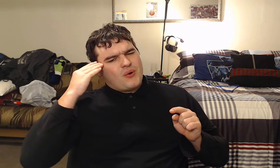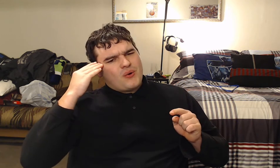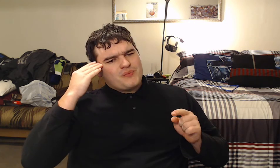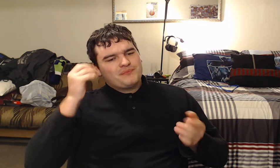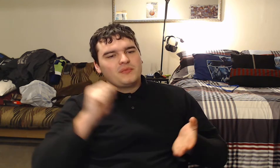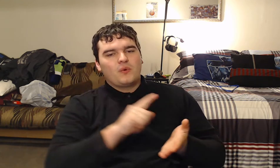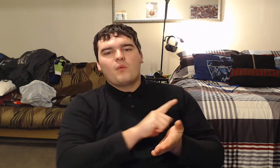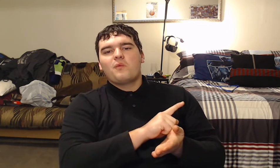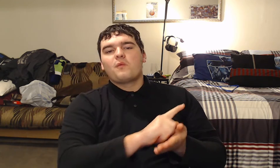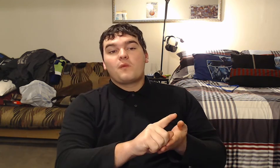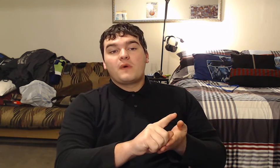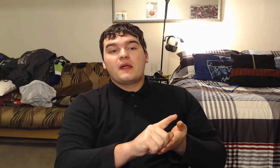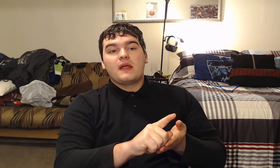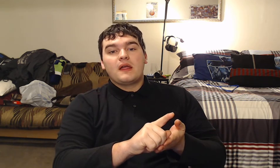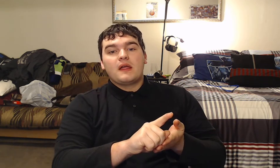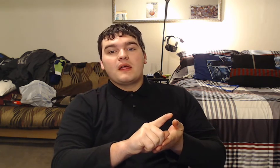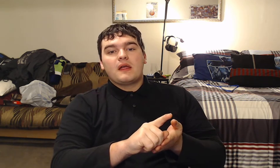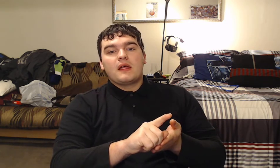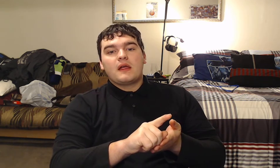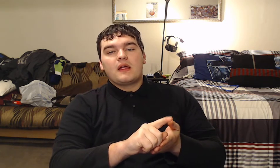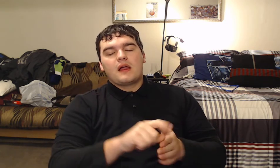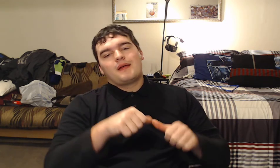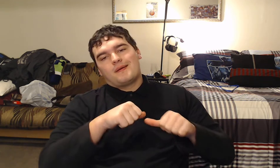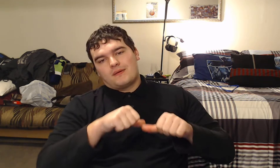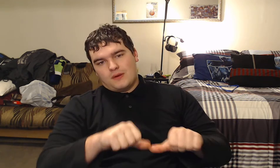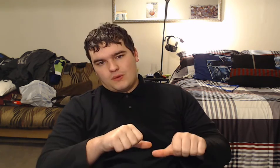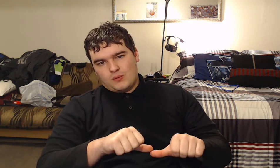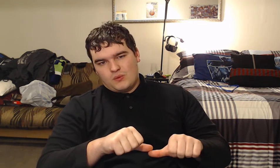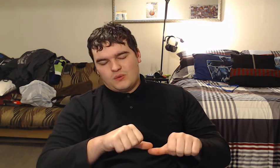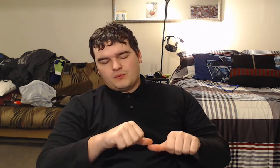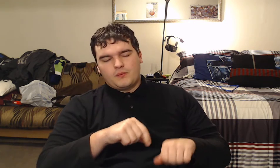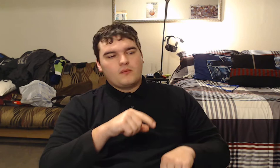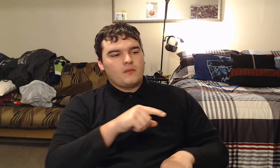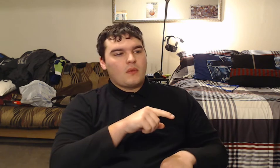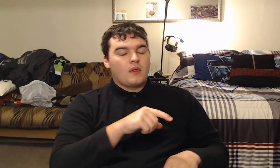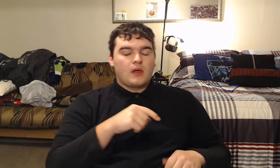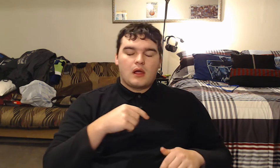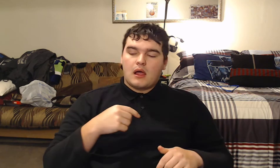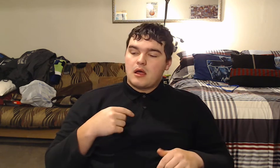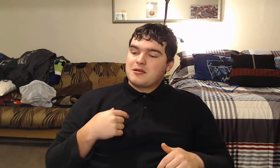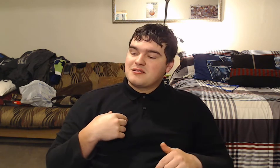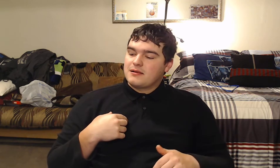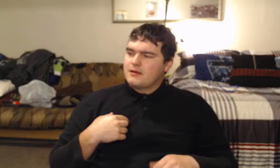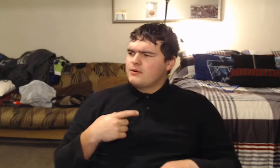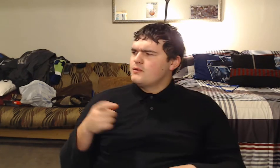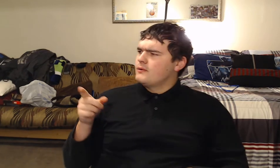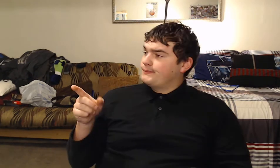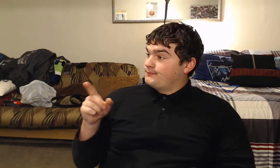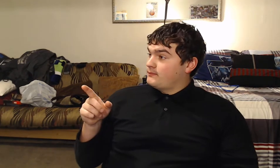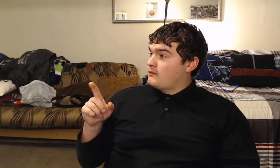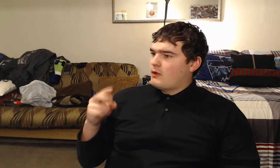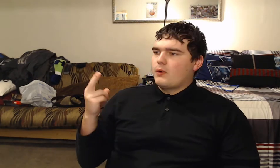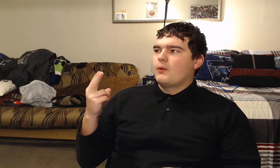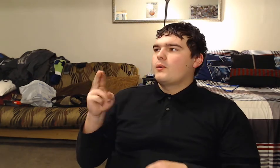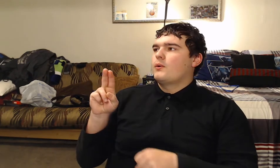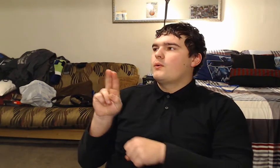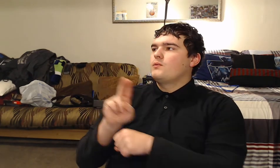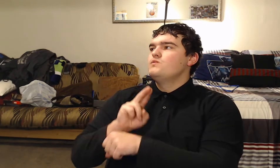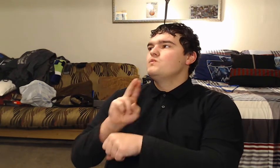So, he tells her, use my special throat cream. A